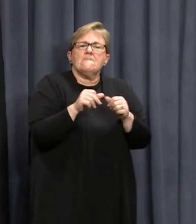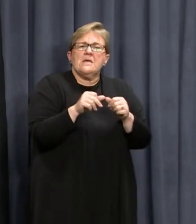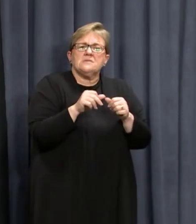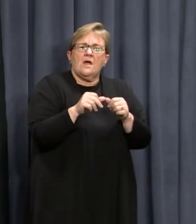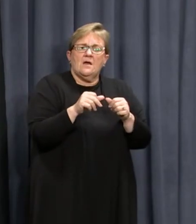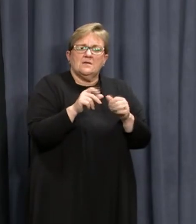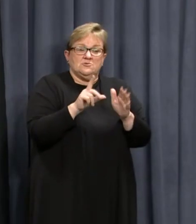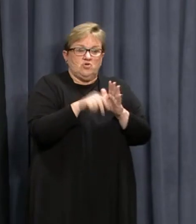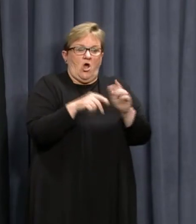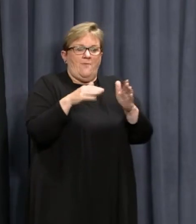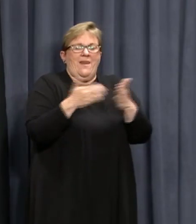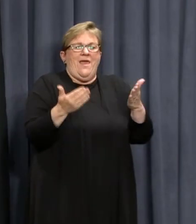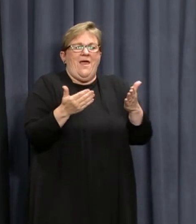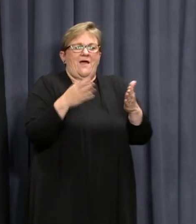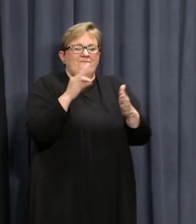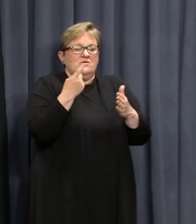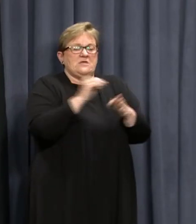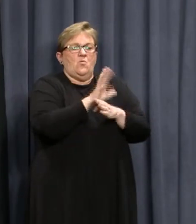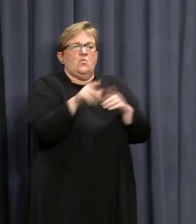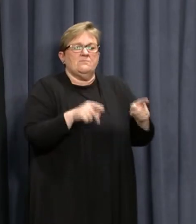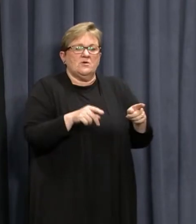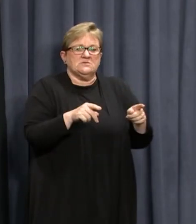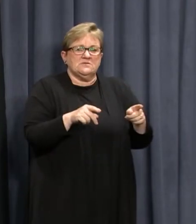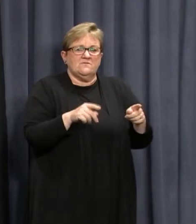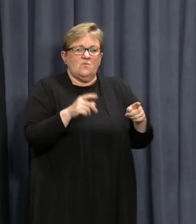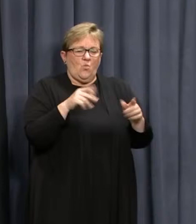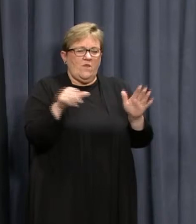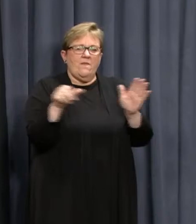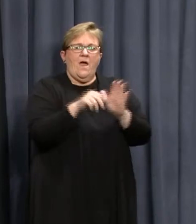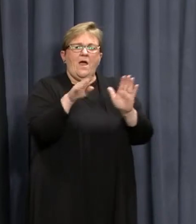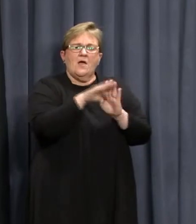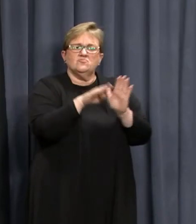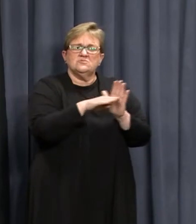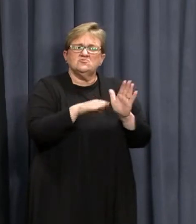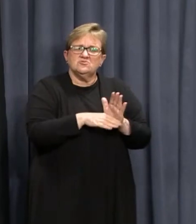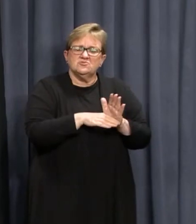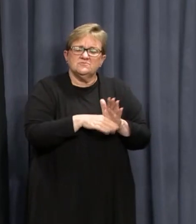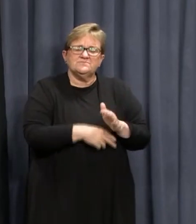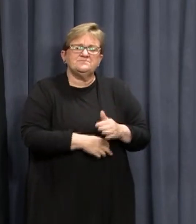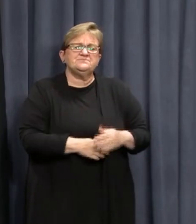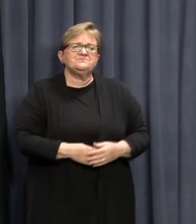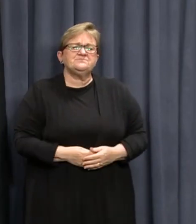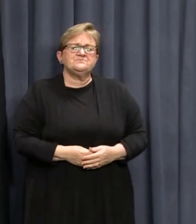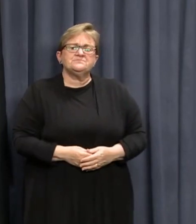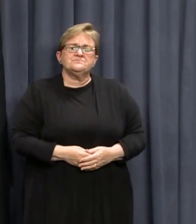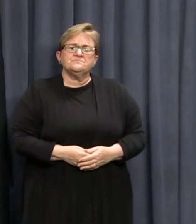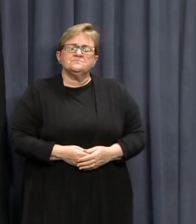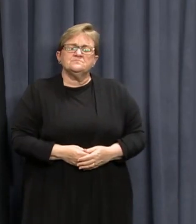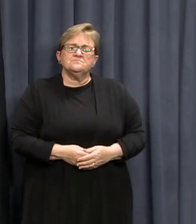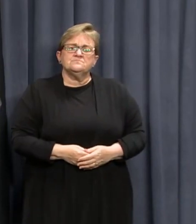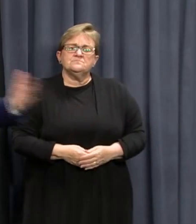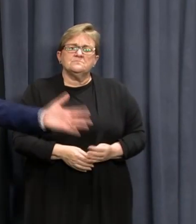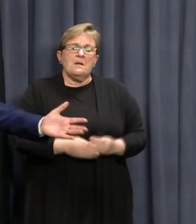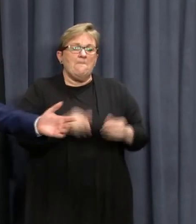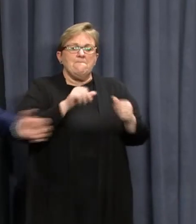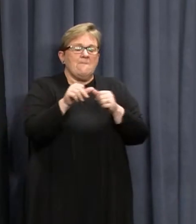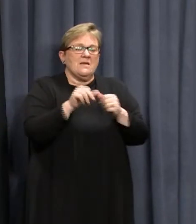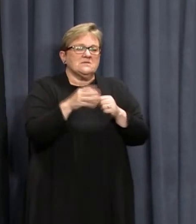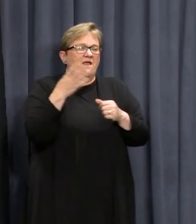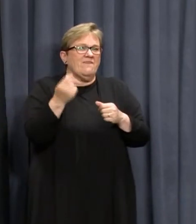for someone to get positive in this way whilst those restrictions were in place than